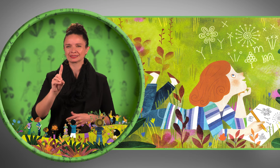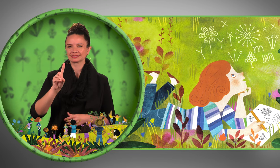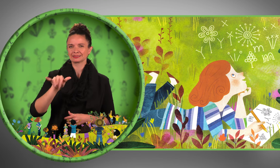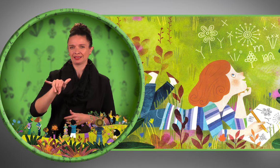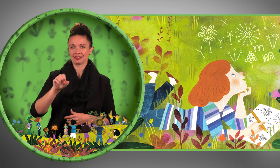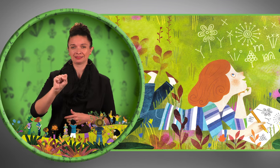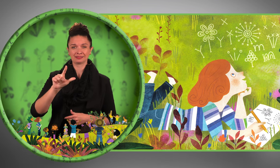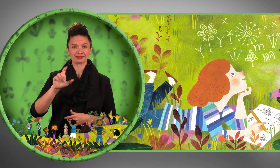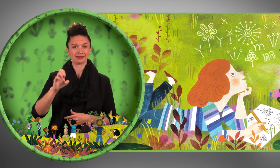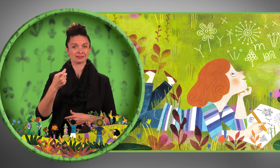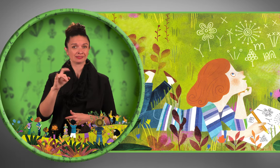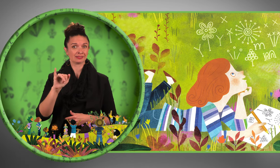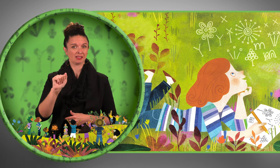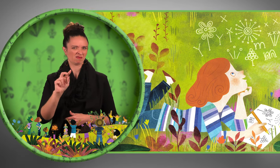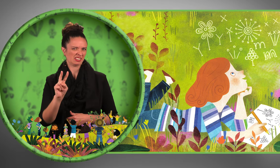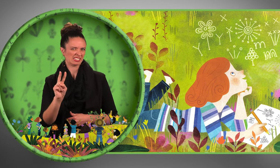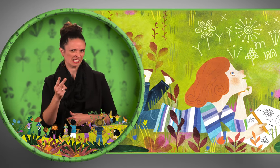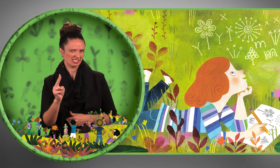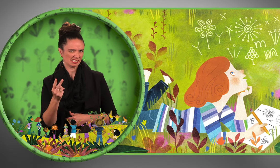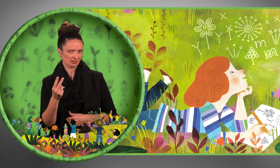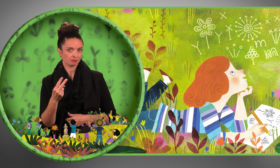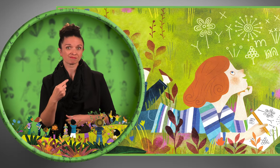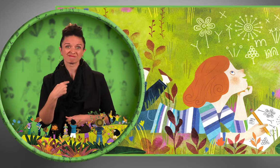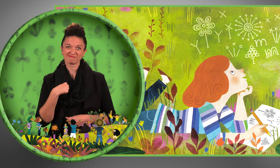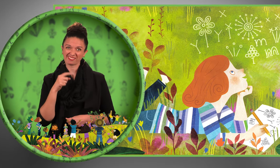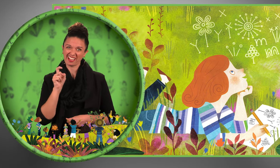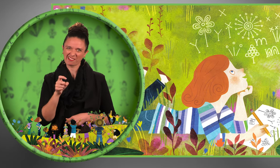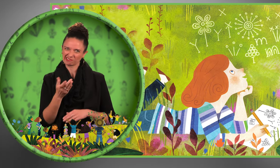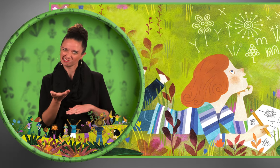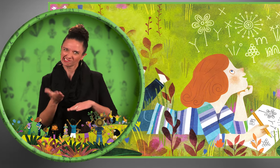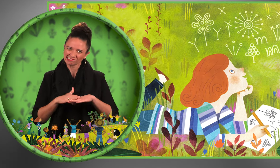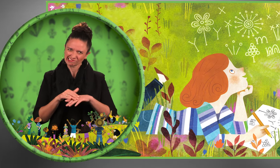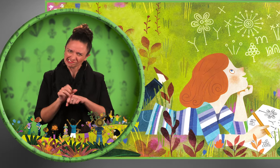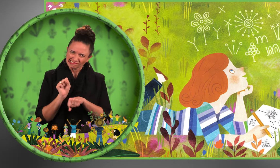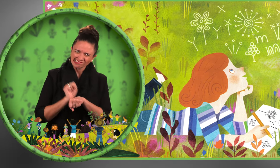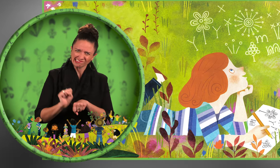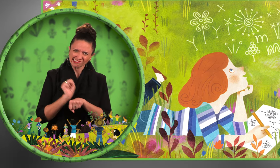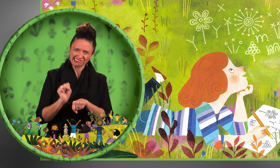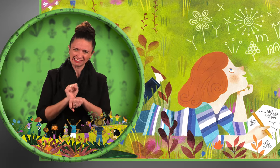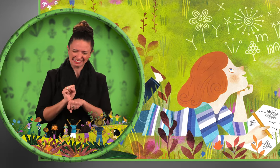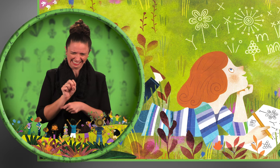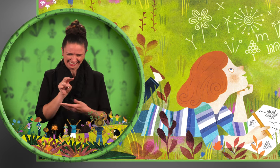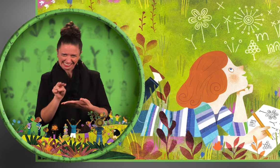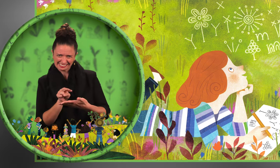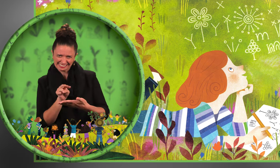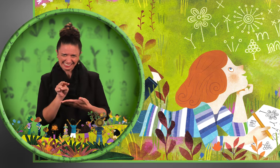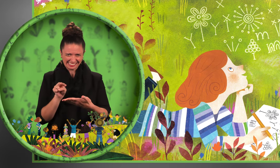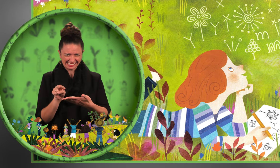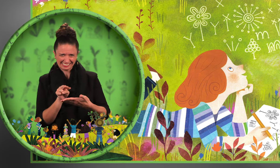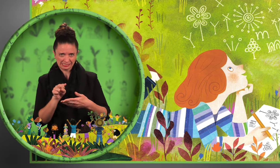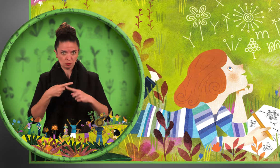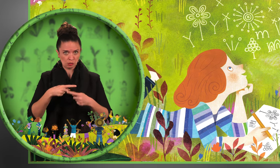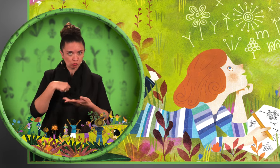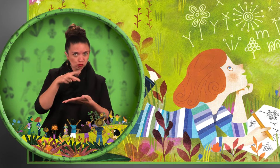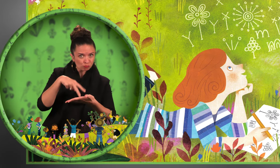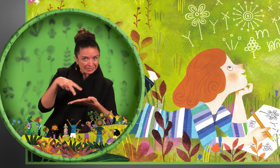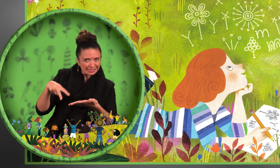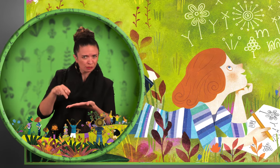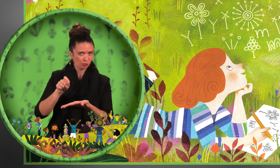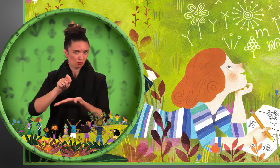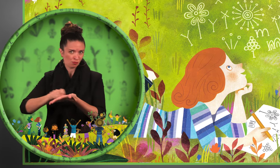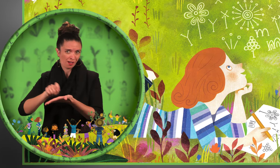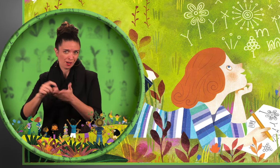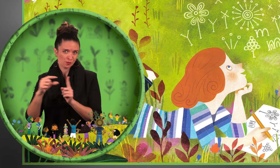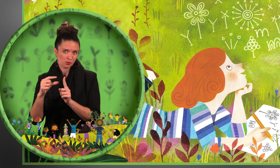I'm Bianca, and I have dyslexia, so I have to work really hard and take my